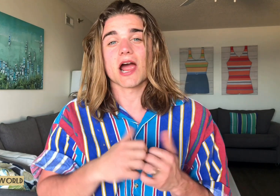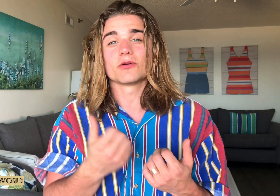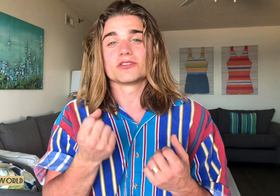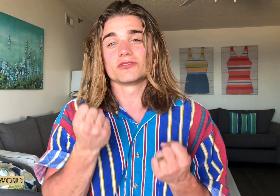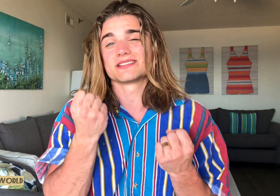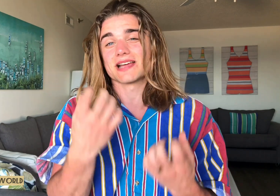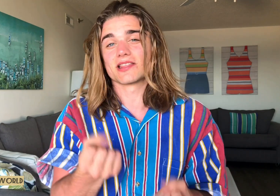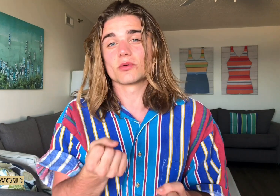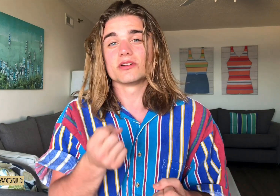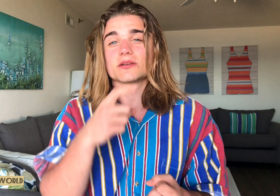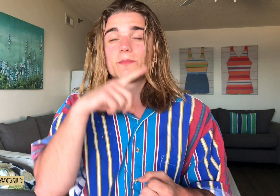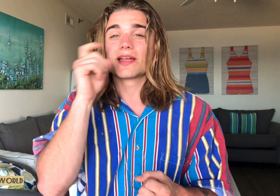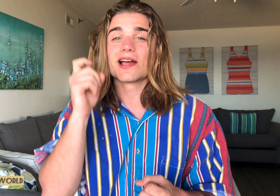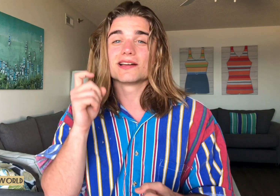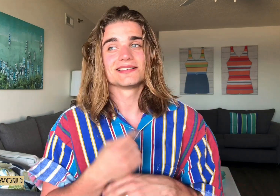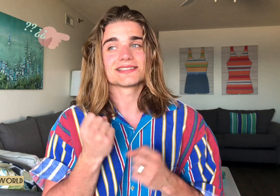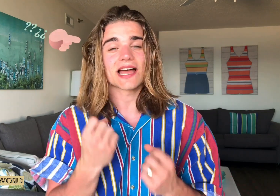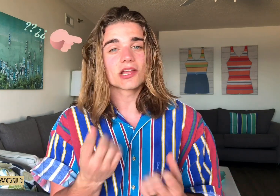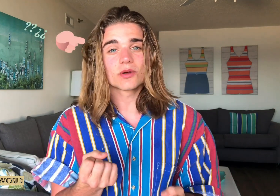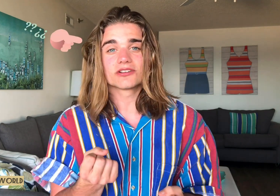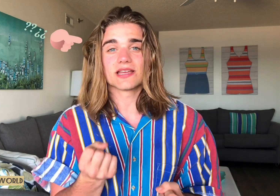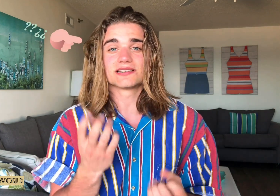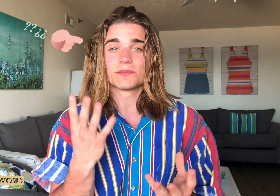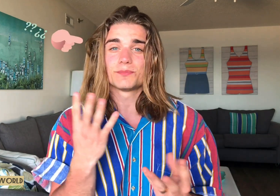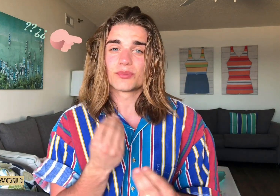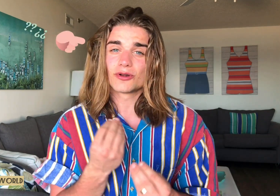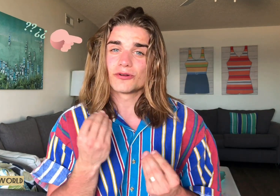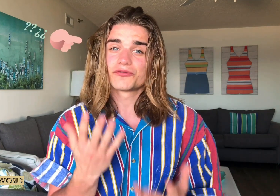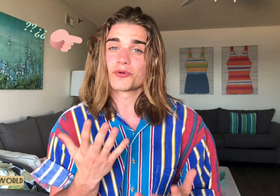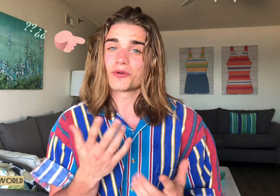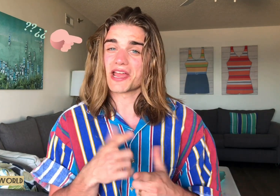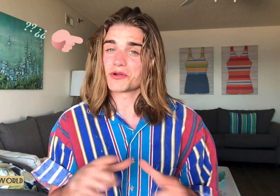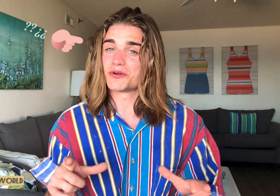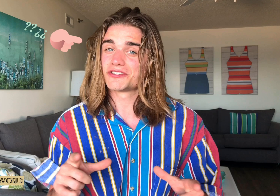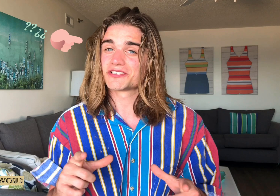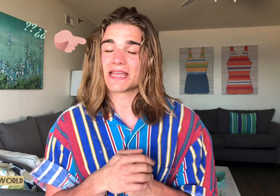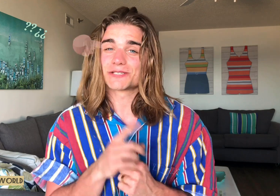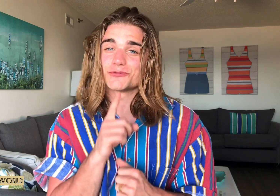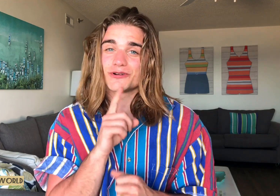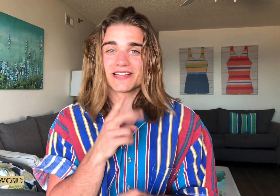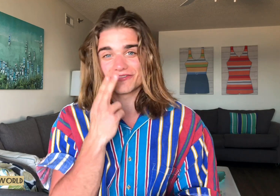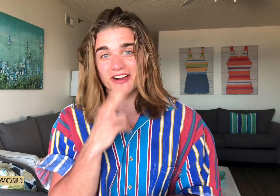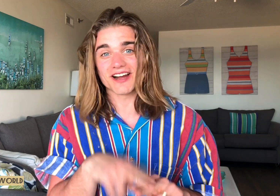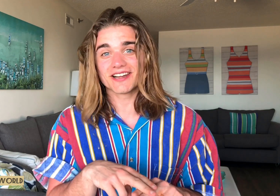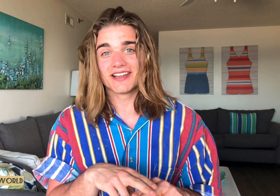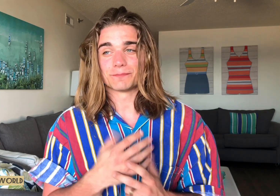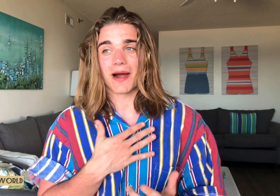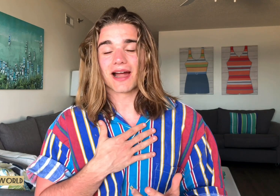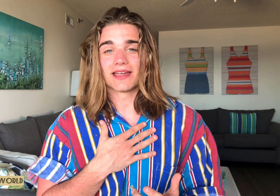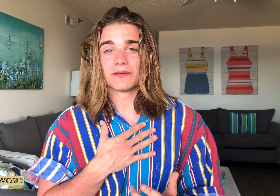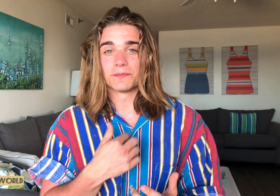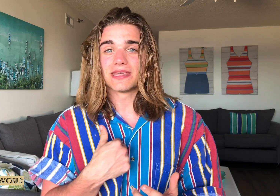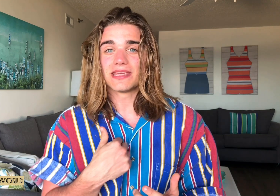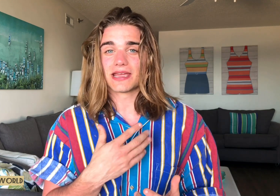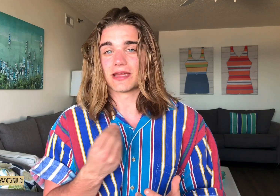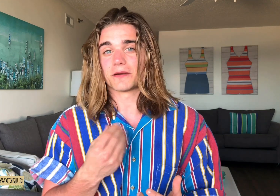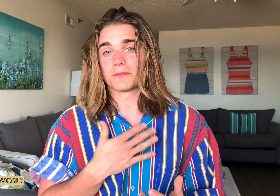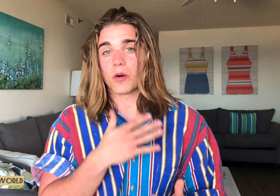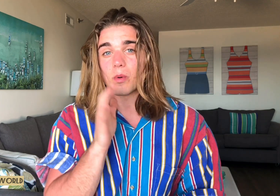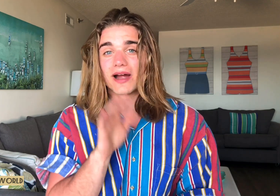to do sign language because sign language is a beautiful language. It's really fun. My, me and my wife